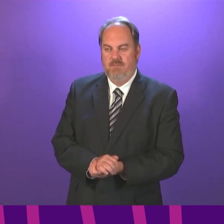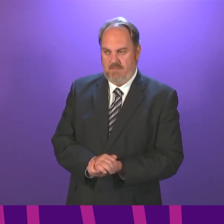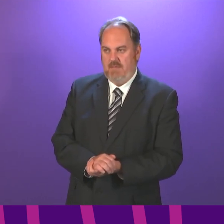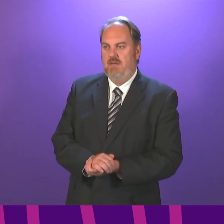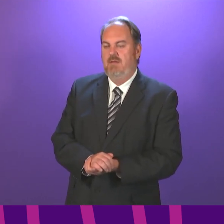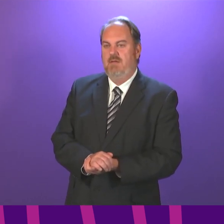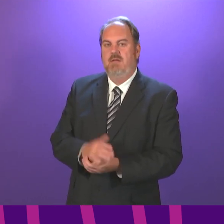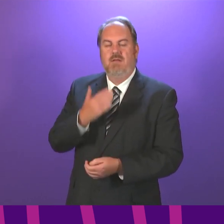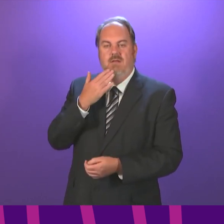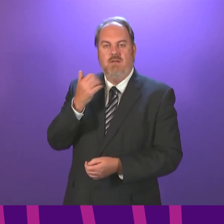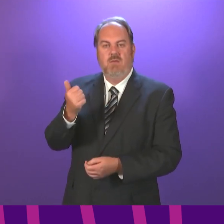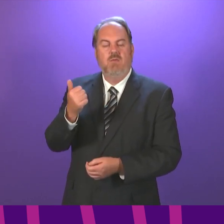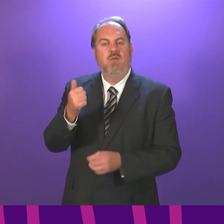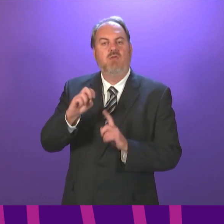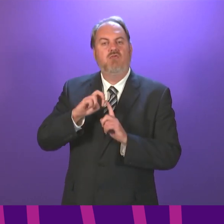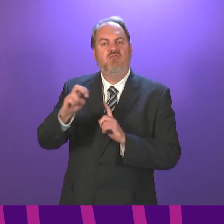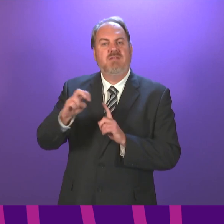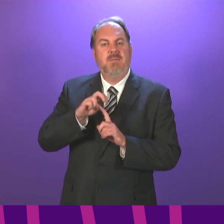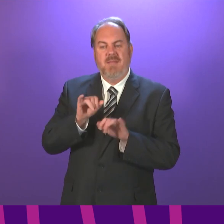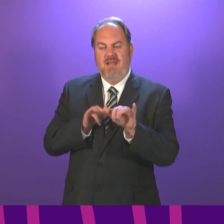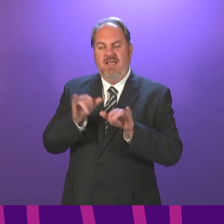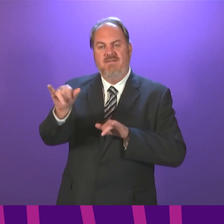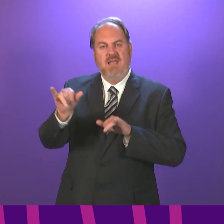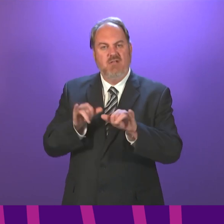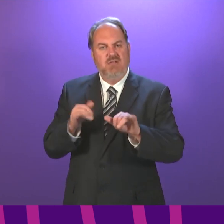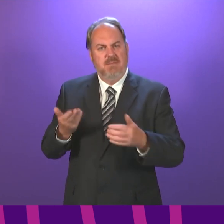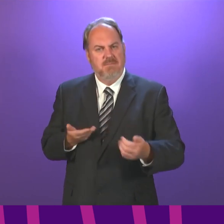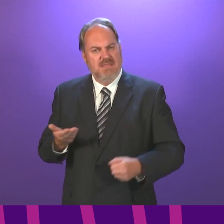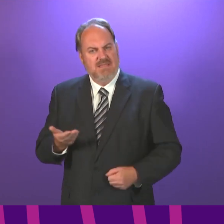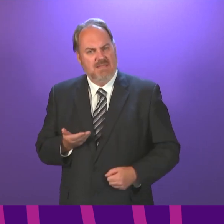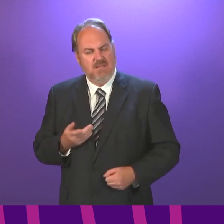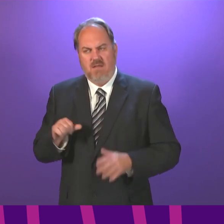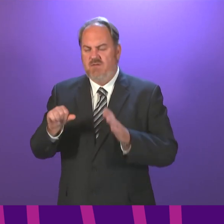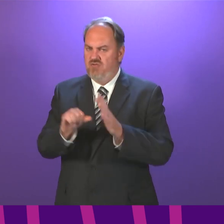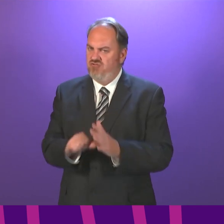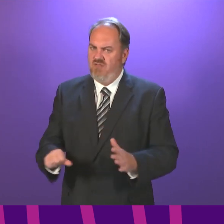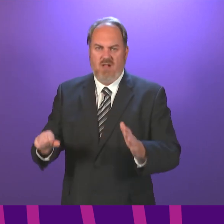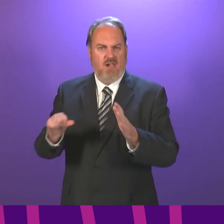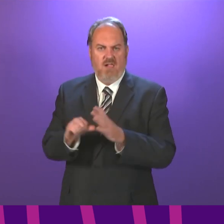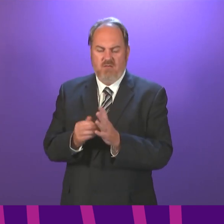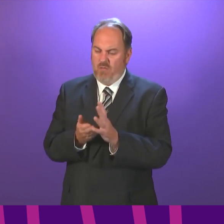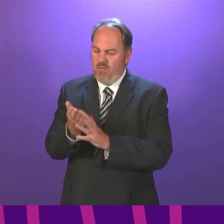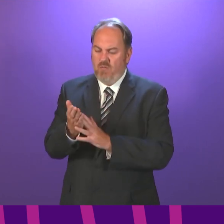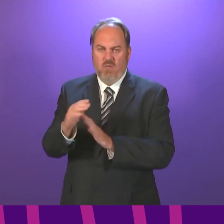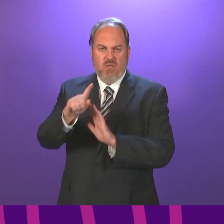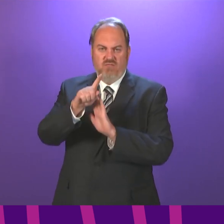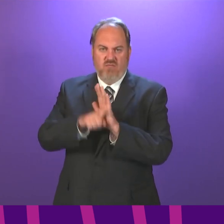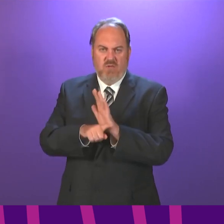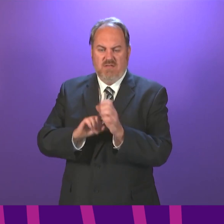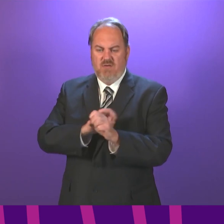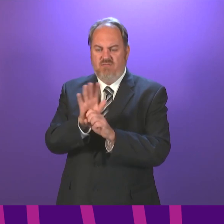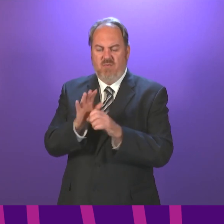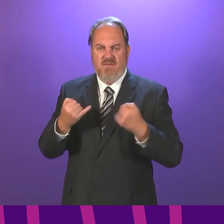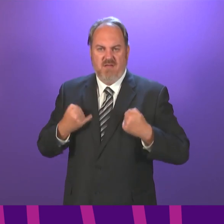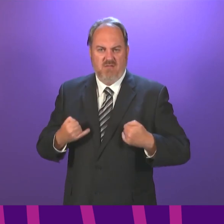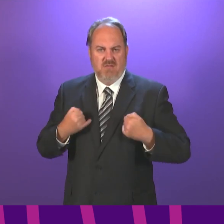The tourism and aviation industries have been particularly and severely impacted by restrictions. Can the First Minister provide